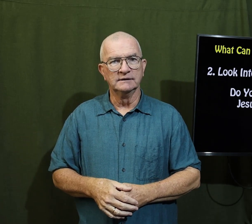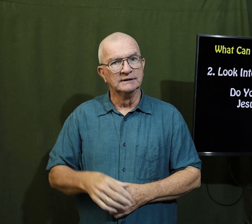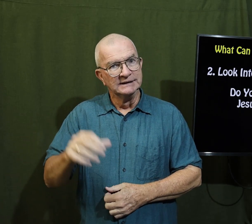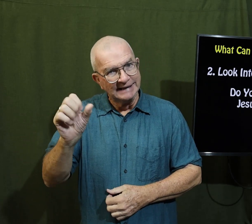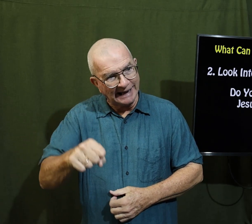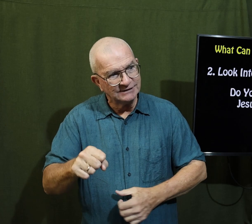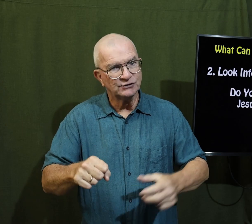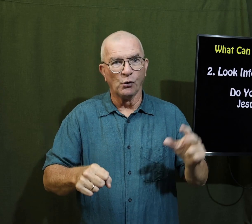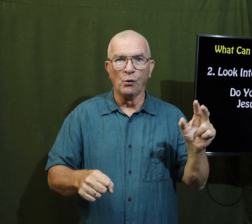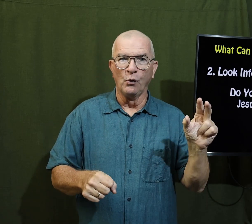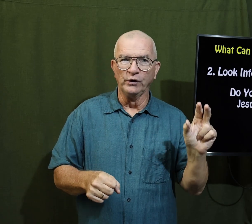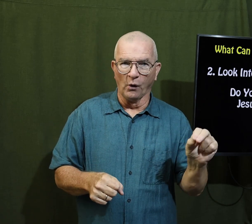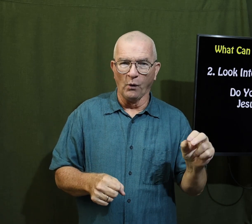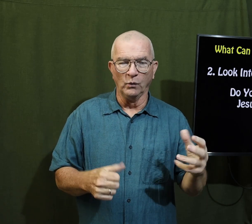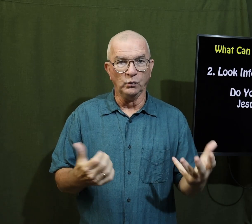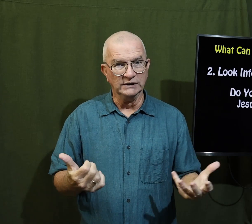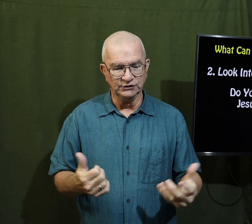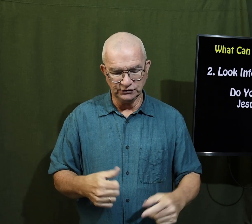yes or no